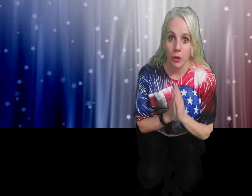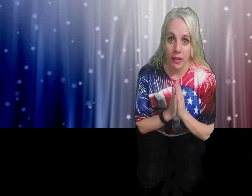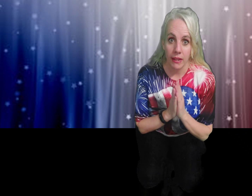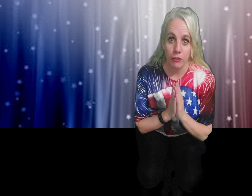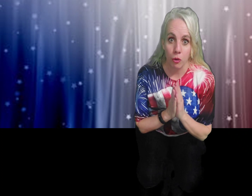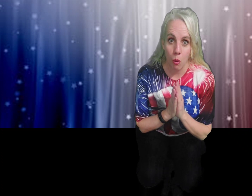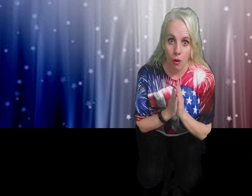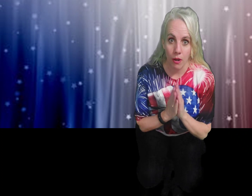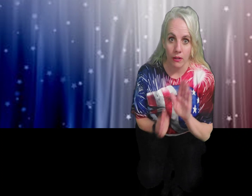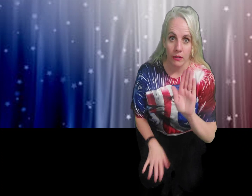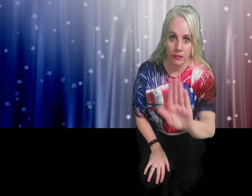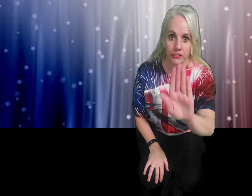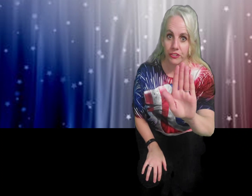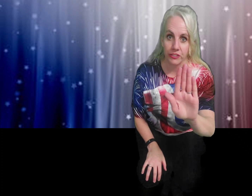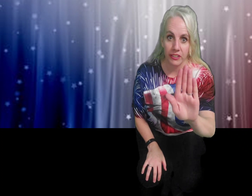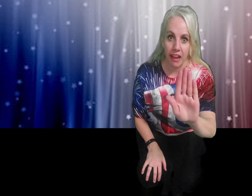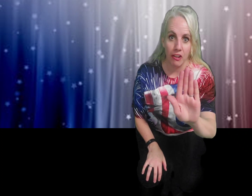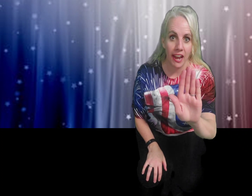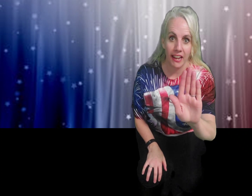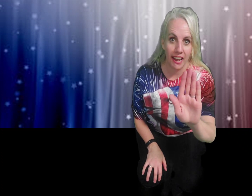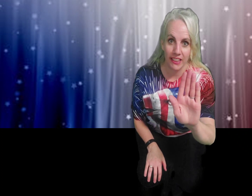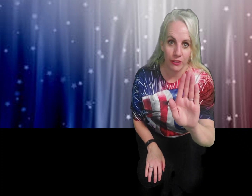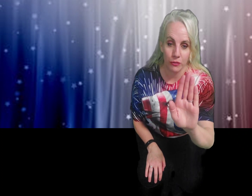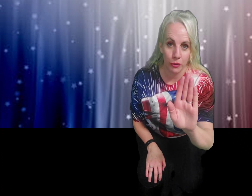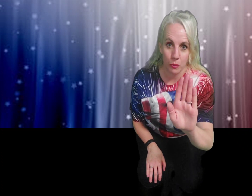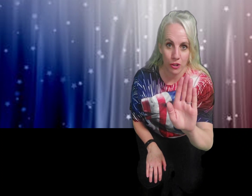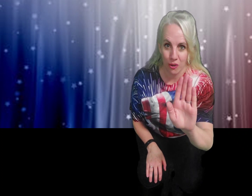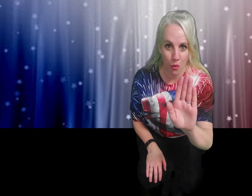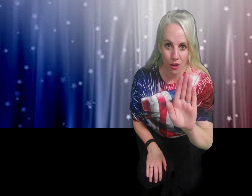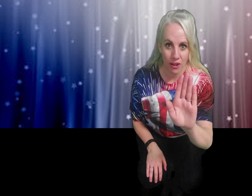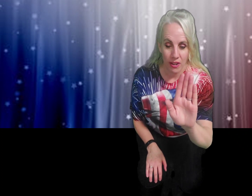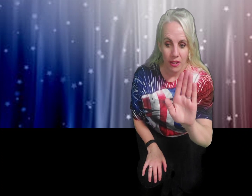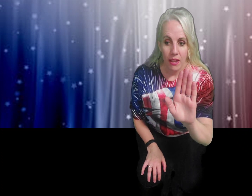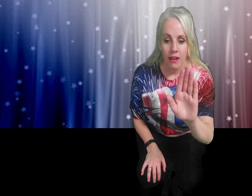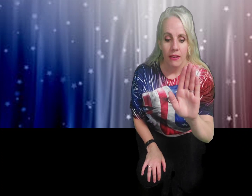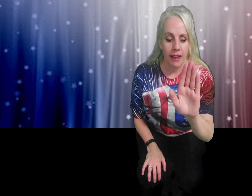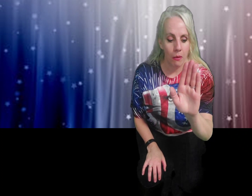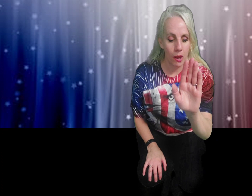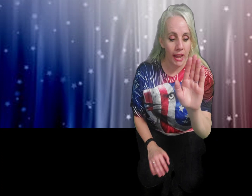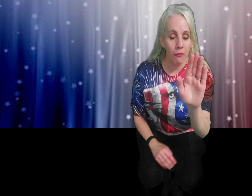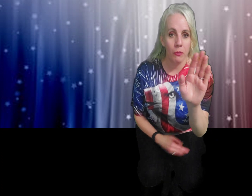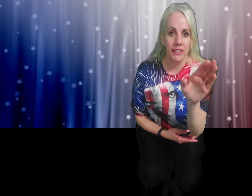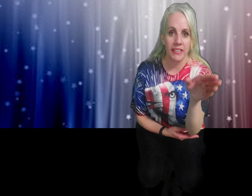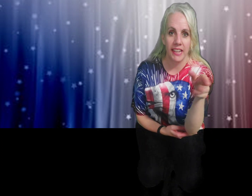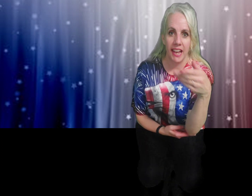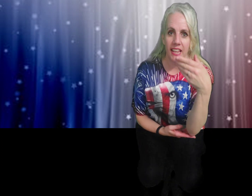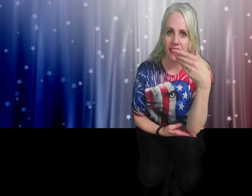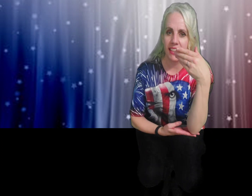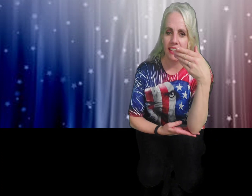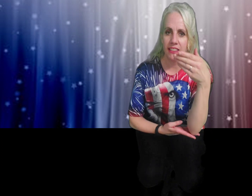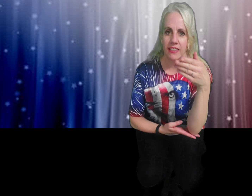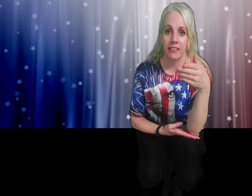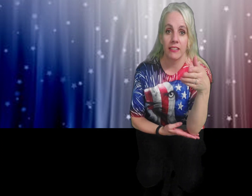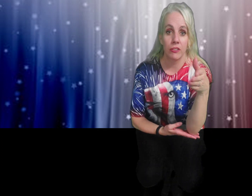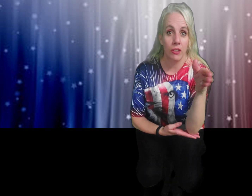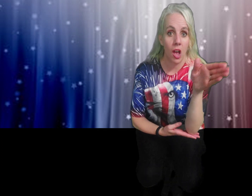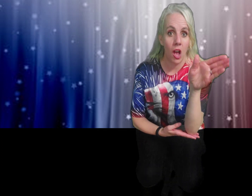is your. Just stick out your hand like this for the word your. Now, whenever we sing anything in this song